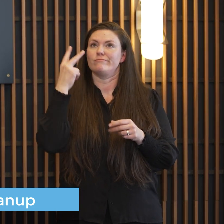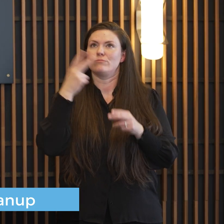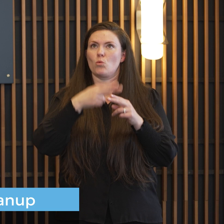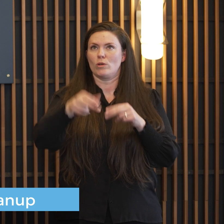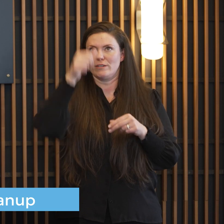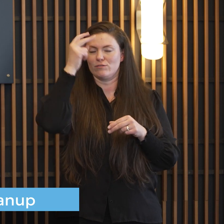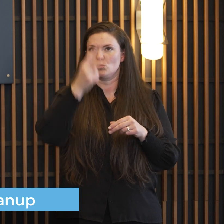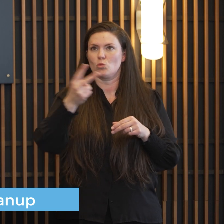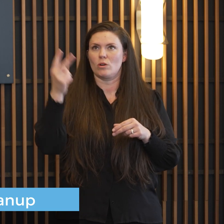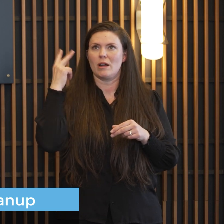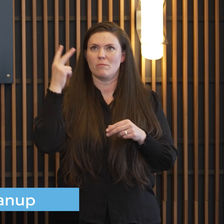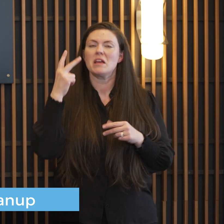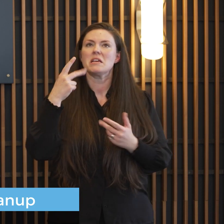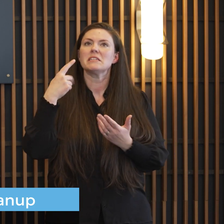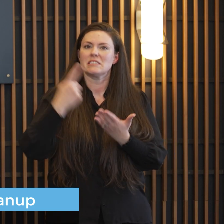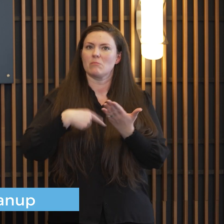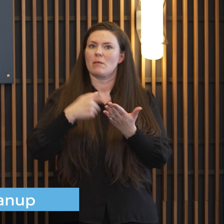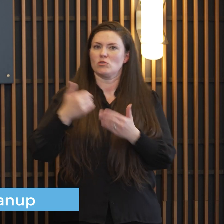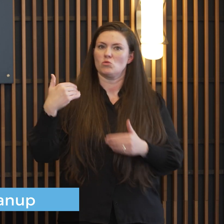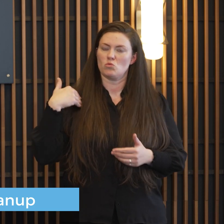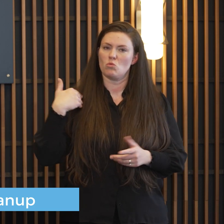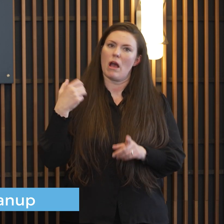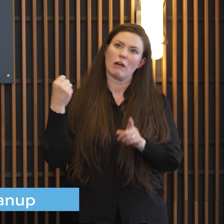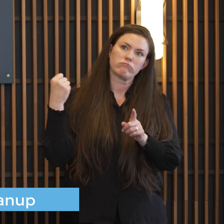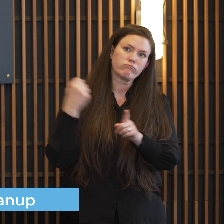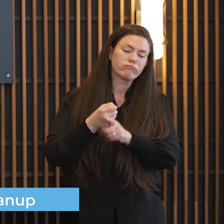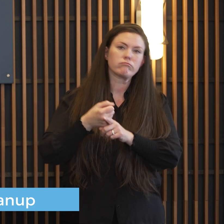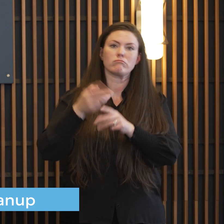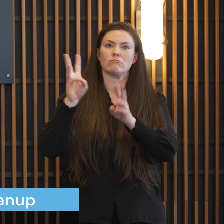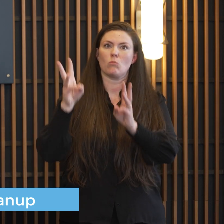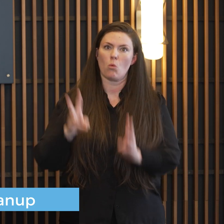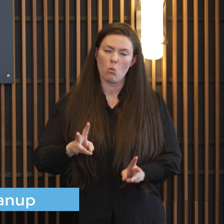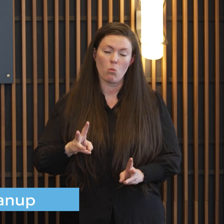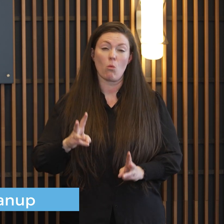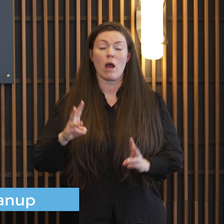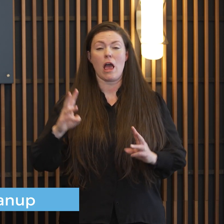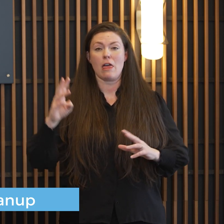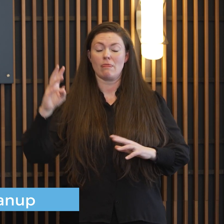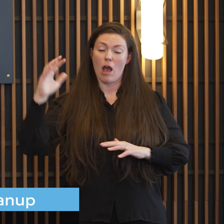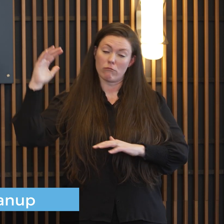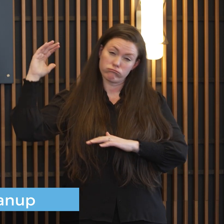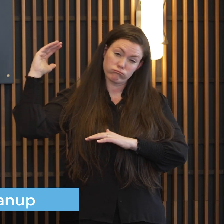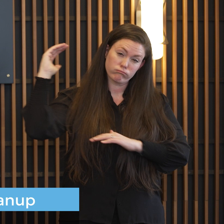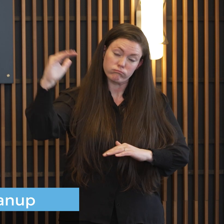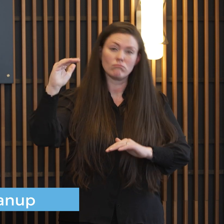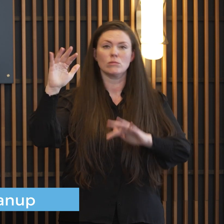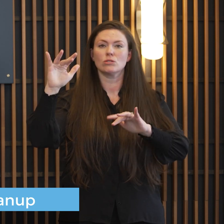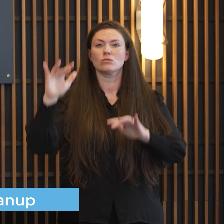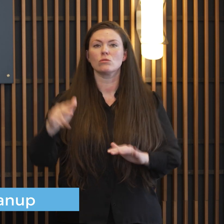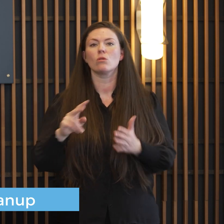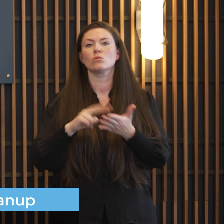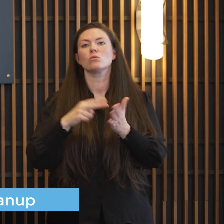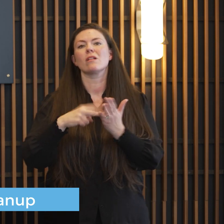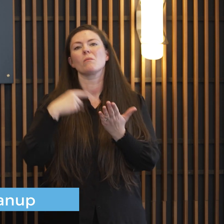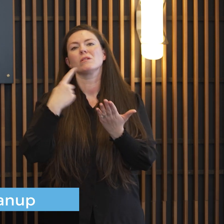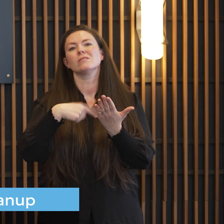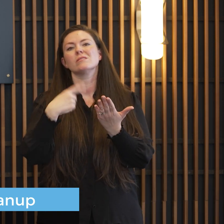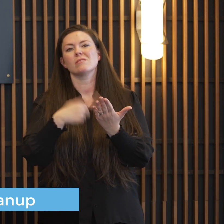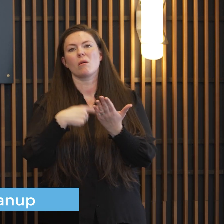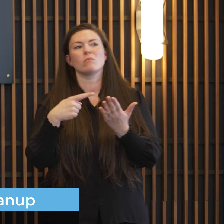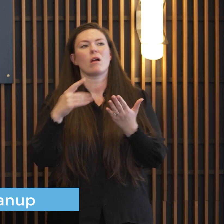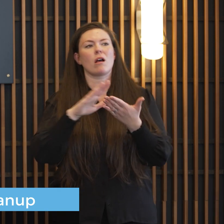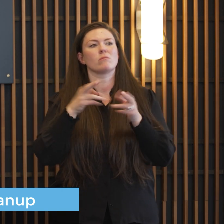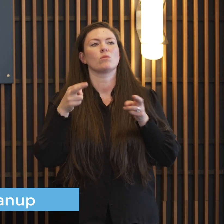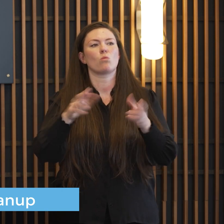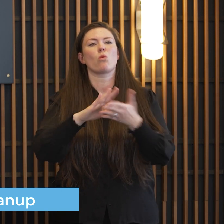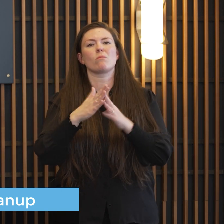have historical snowfalls from time to time and and we know in the past these these side streets especially get choked sometimes to single lanes by